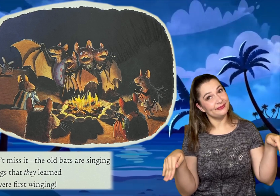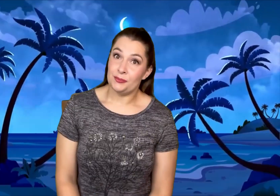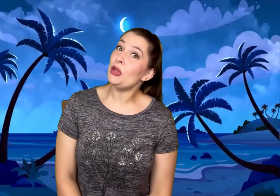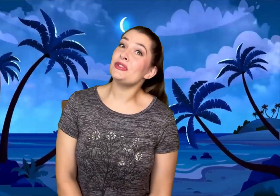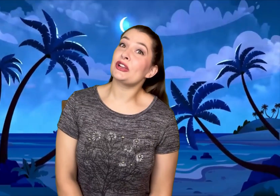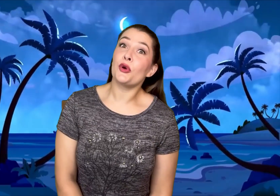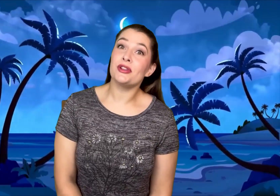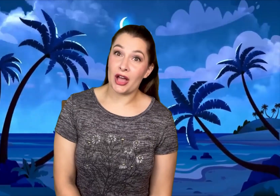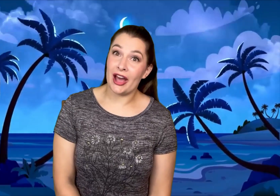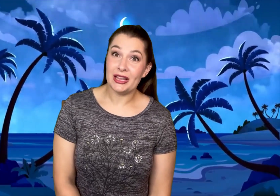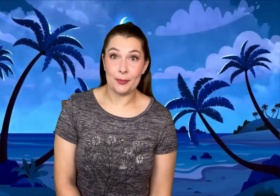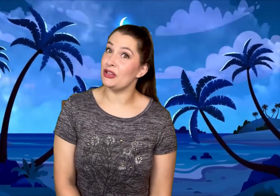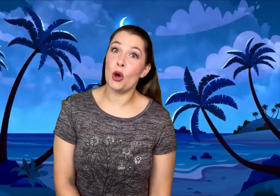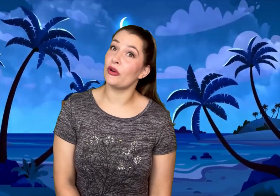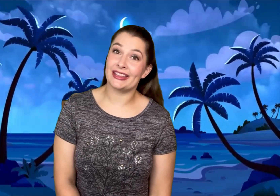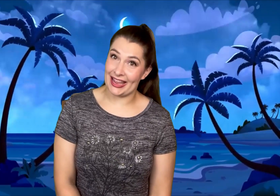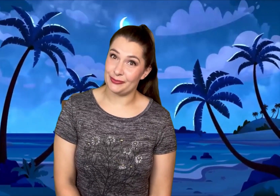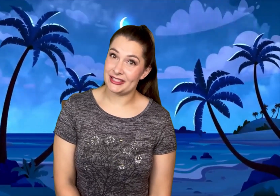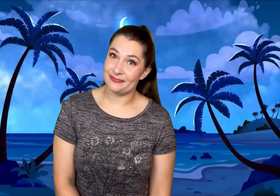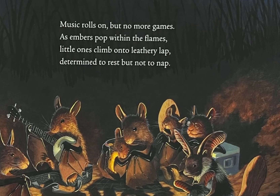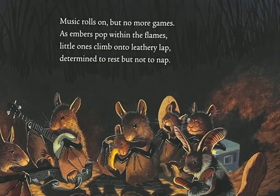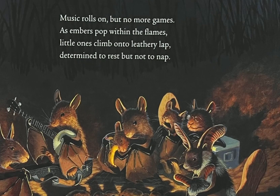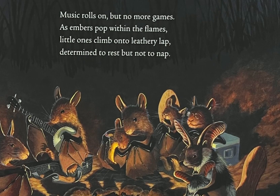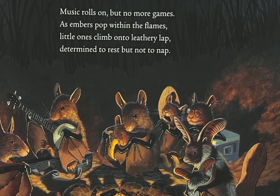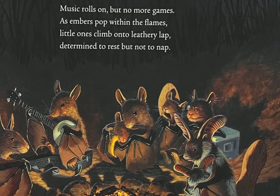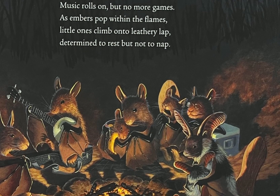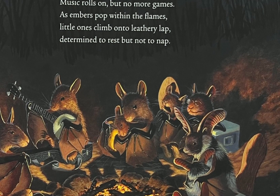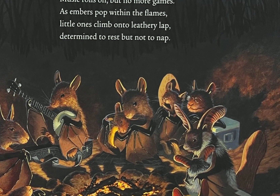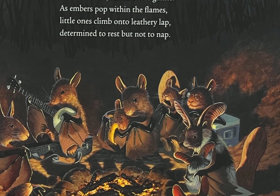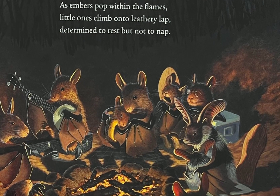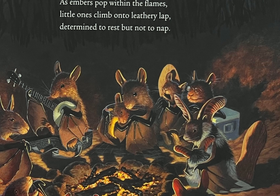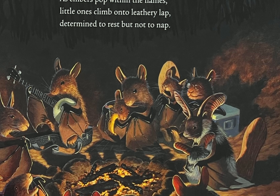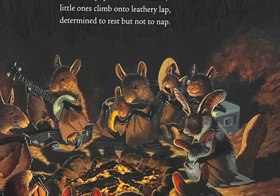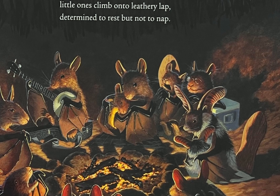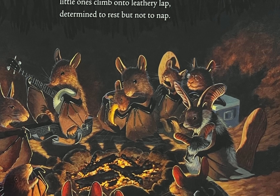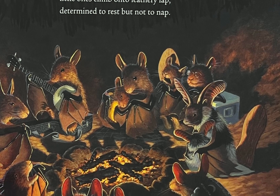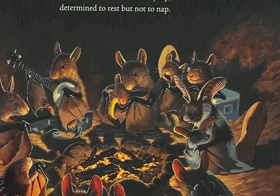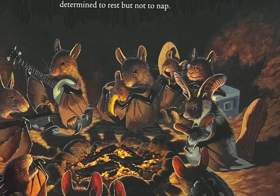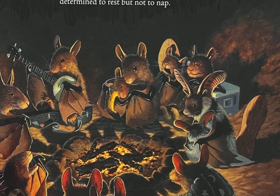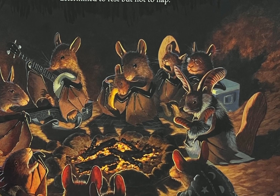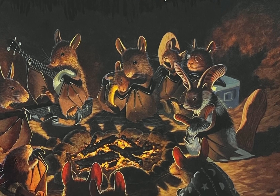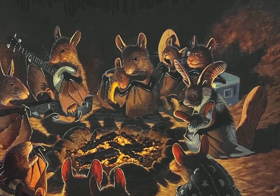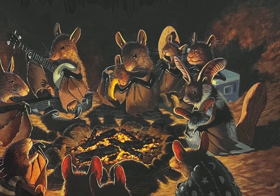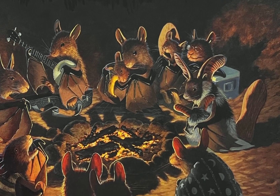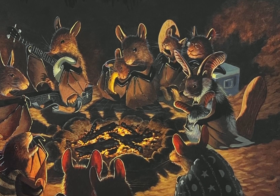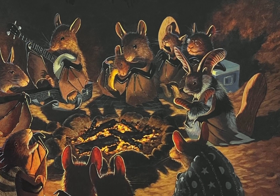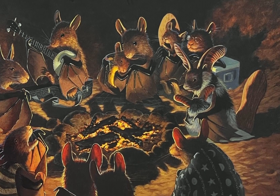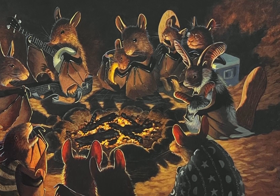Music rolls on, but no more games! As embers pop within the flames! Little ones climb onto a leathery